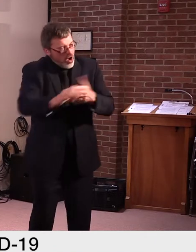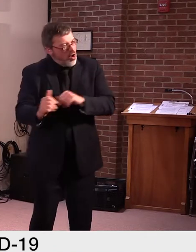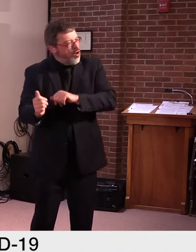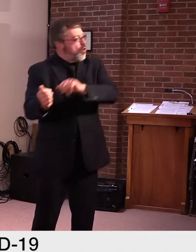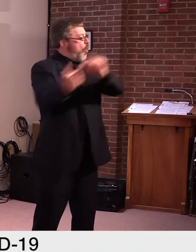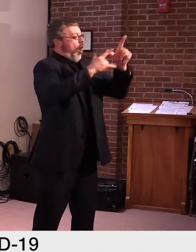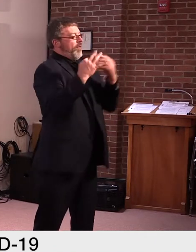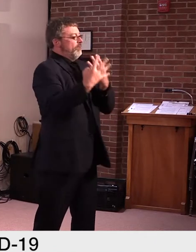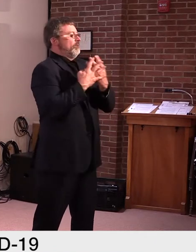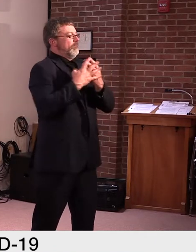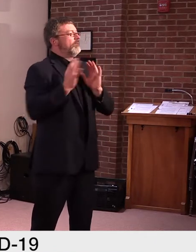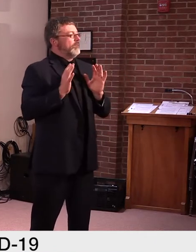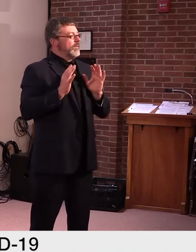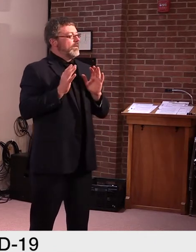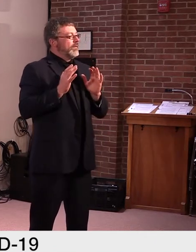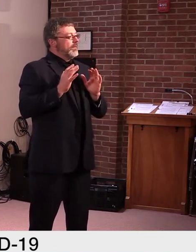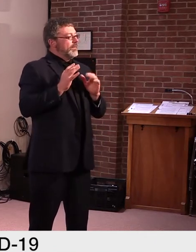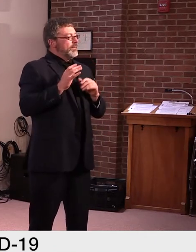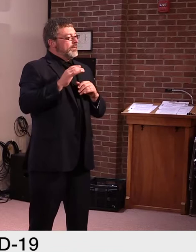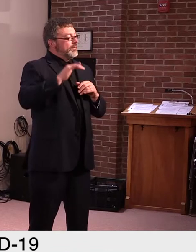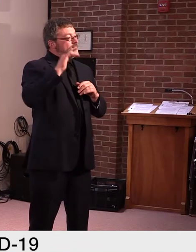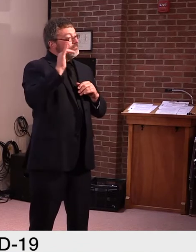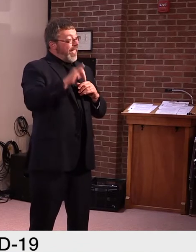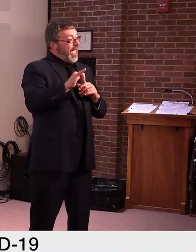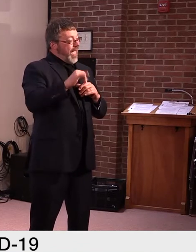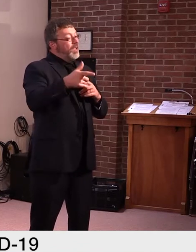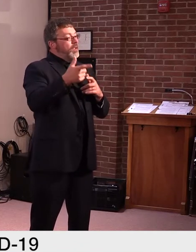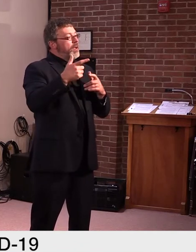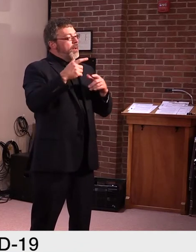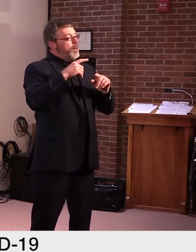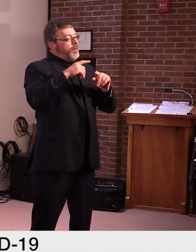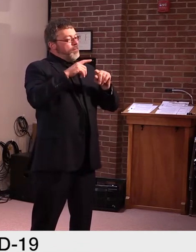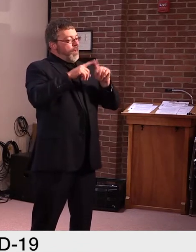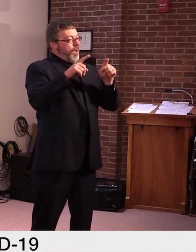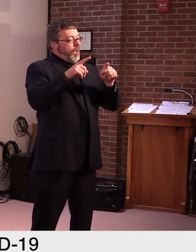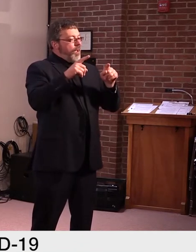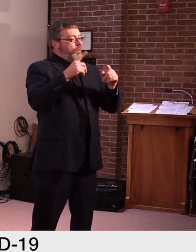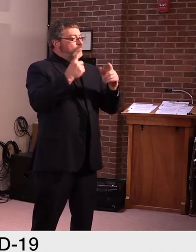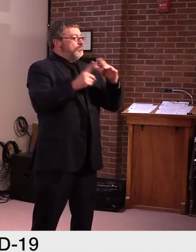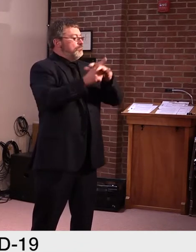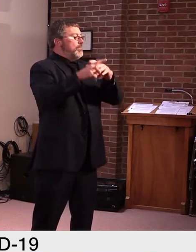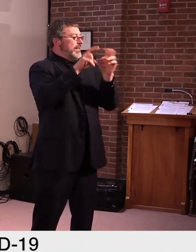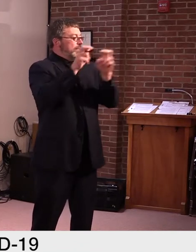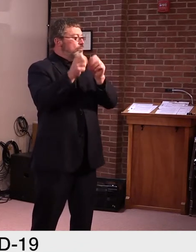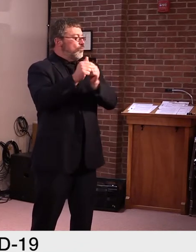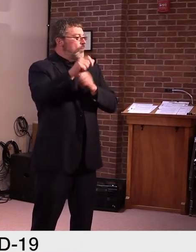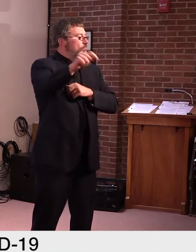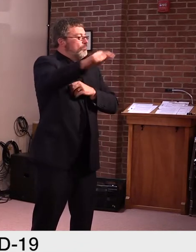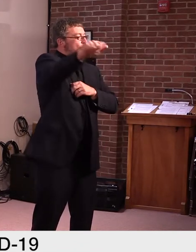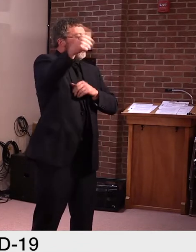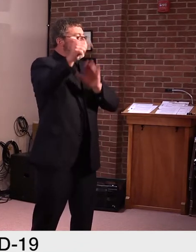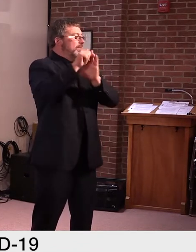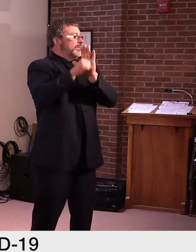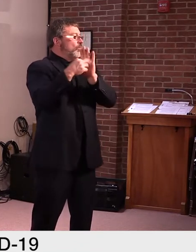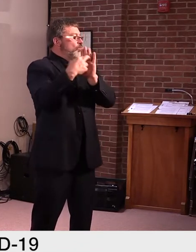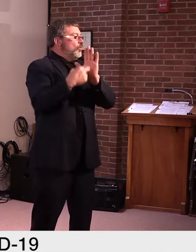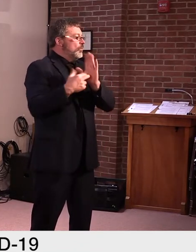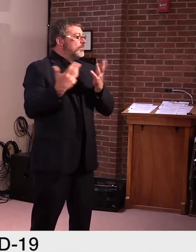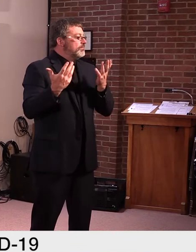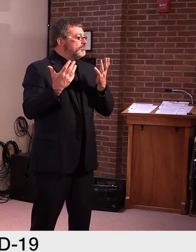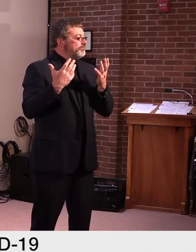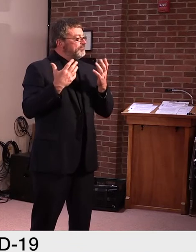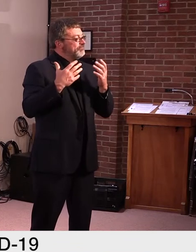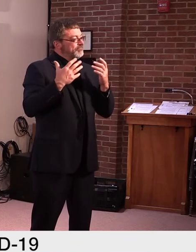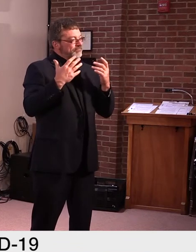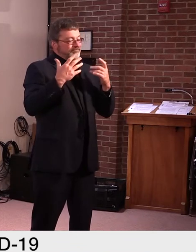but that gets complicated with other states inmates as well, because there has to be some sort of coordination with other states. But